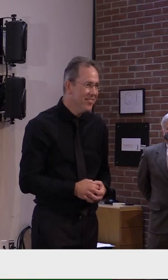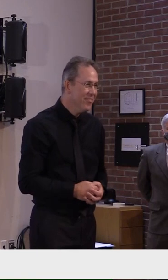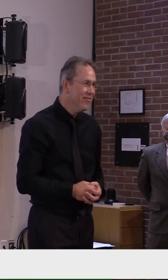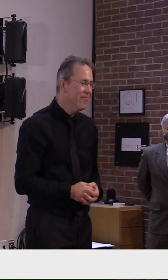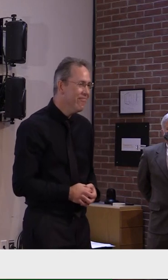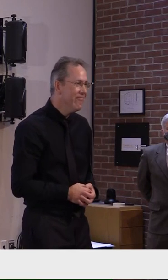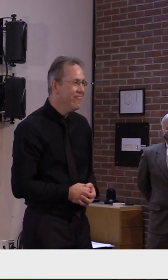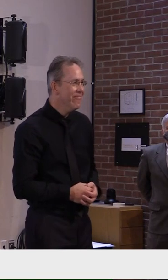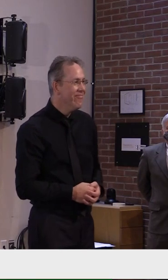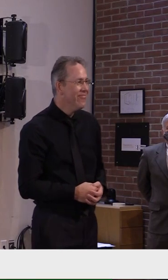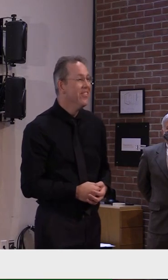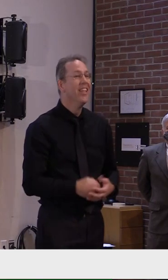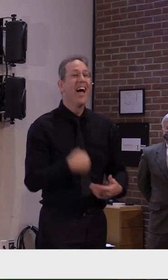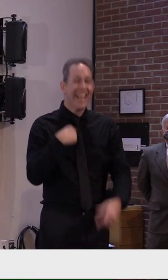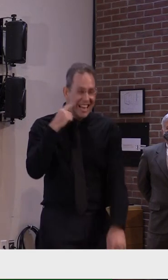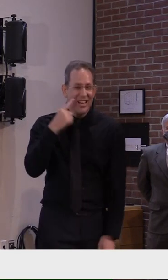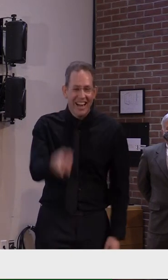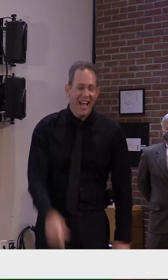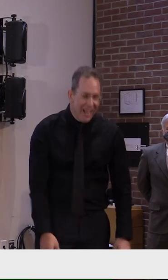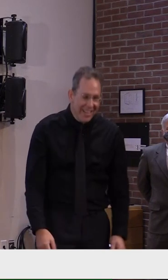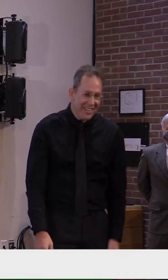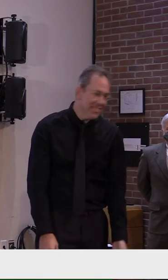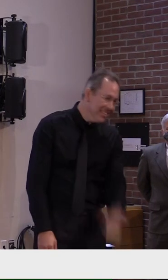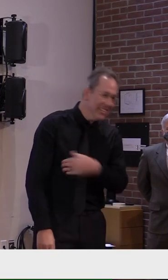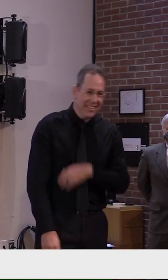can you hear me please yes